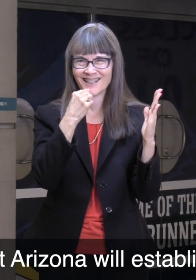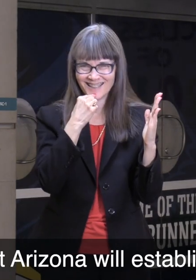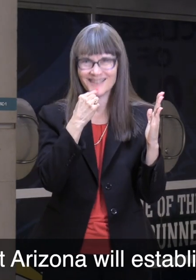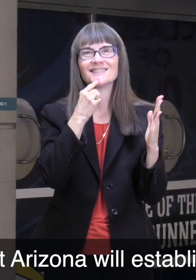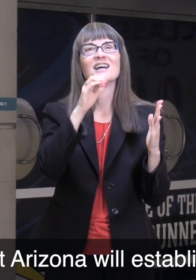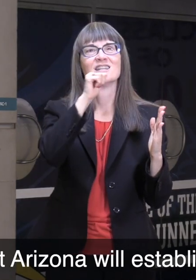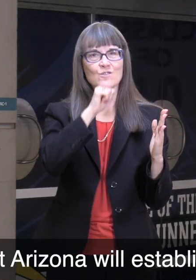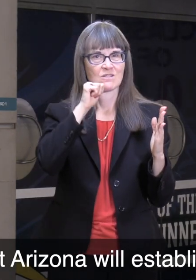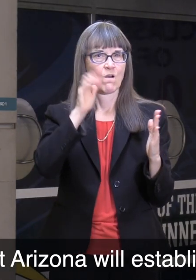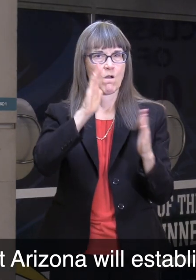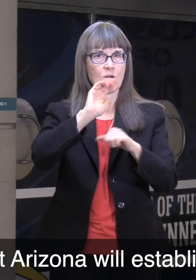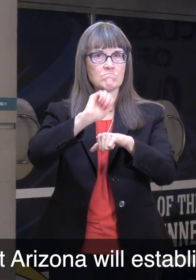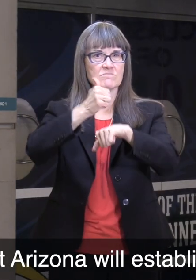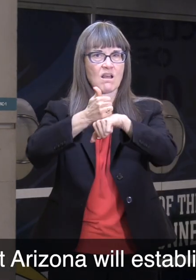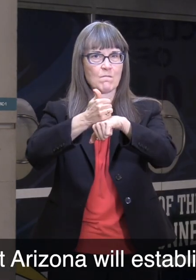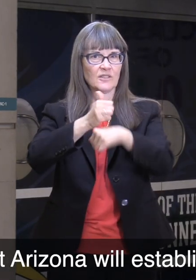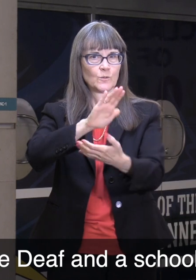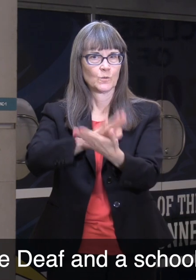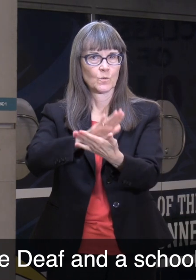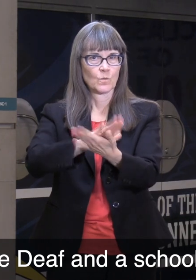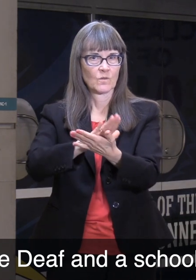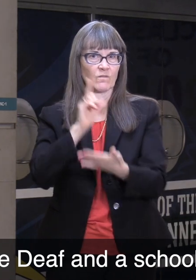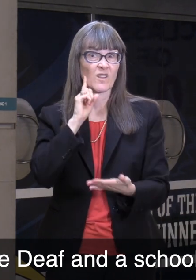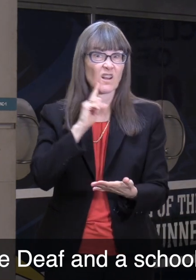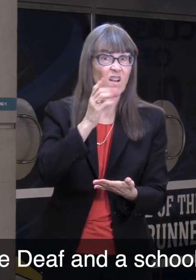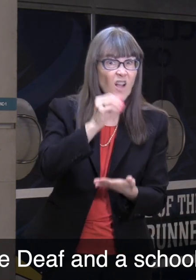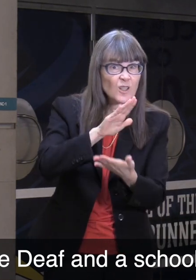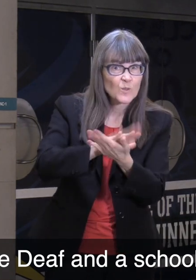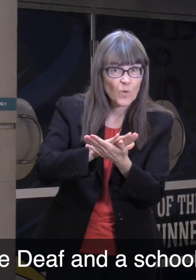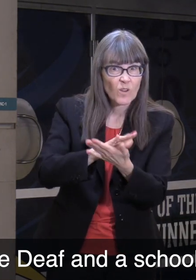Arizona will establish a school for the deaf and a school for the blind.